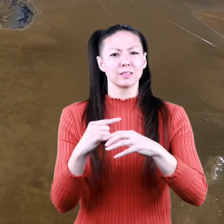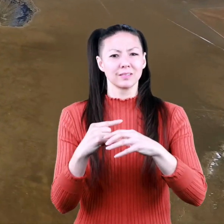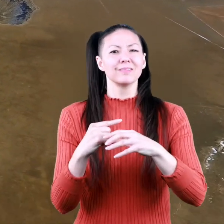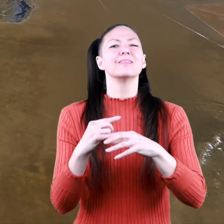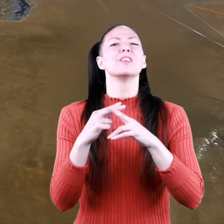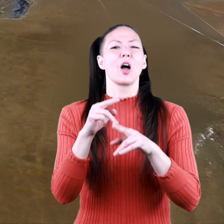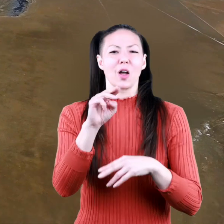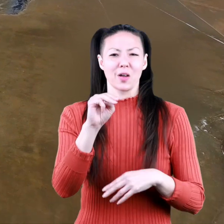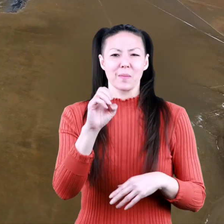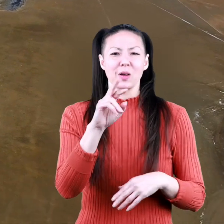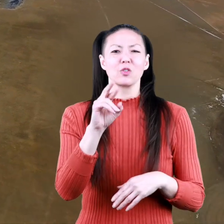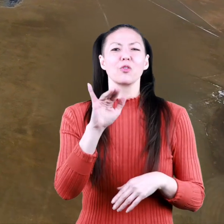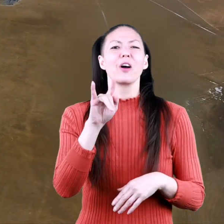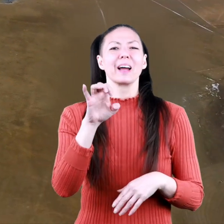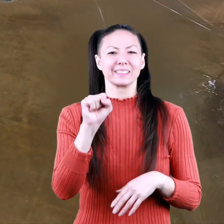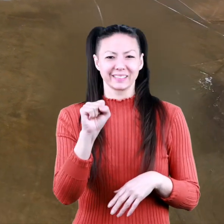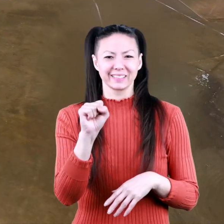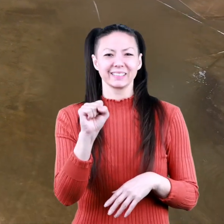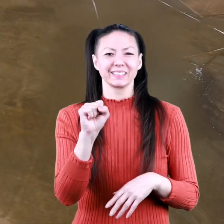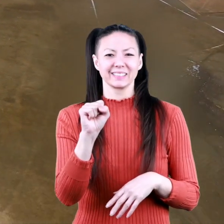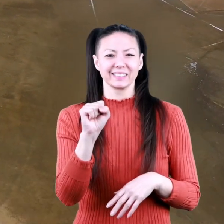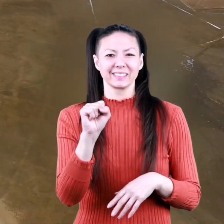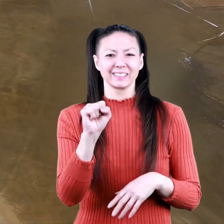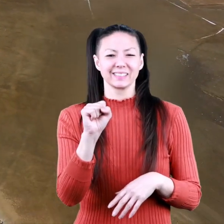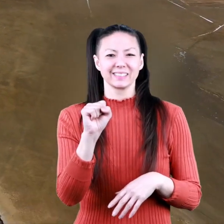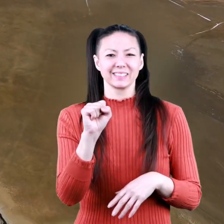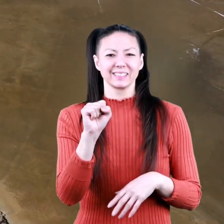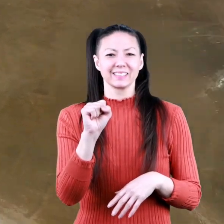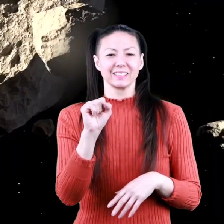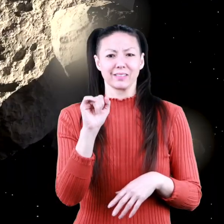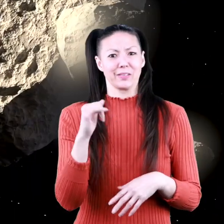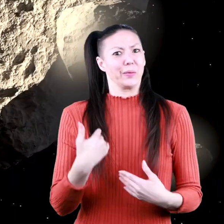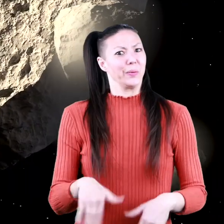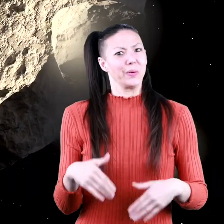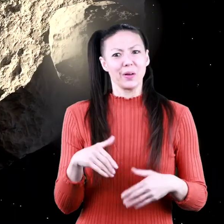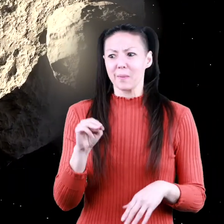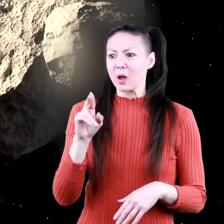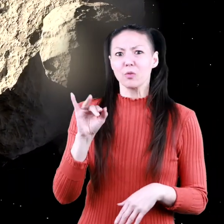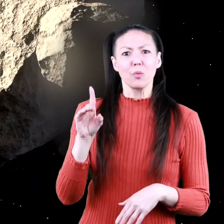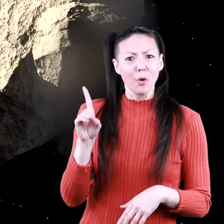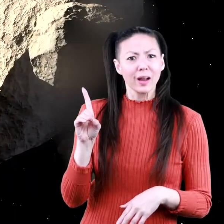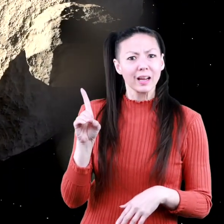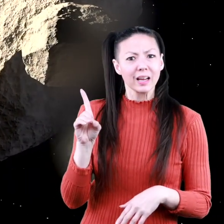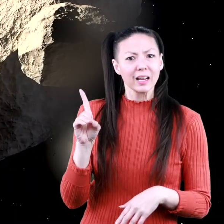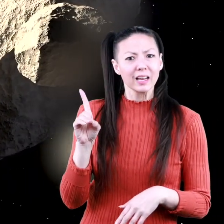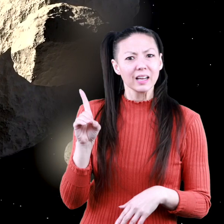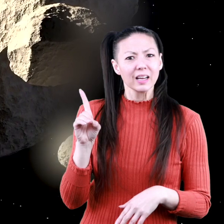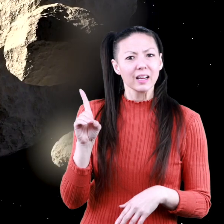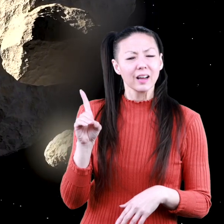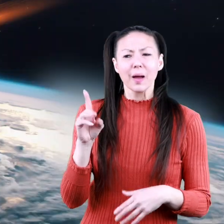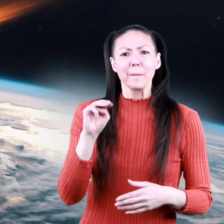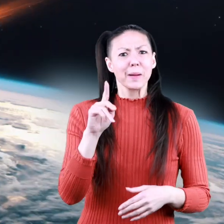Those are called meteorites. Phew! Meteoroid, meteor,